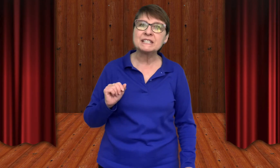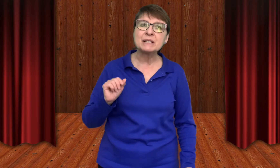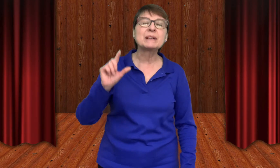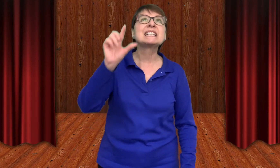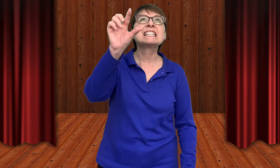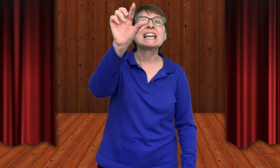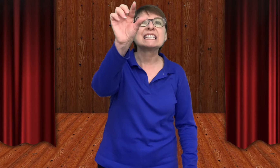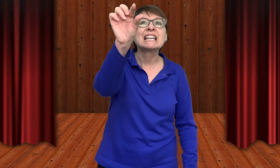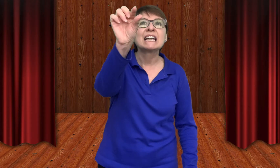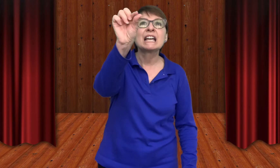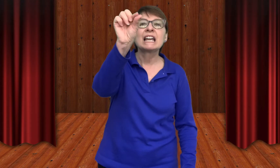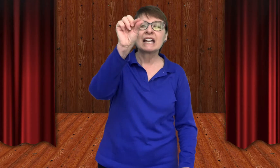see what it says.